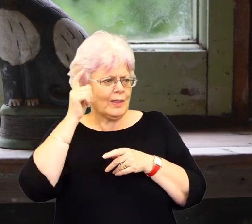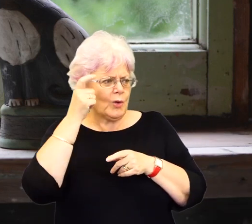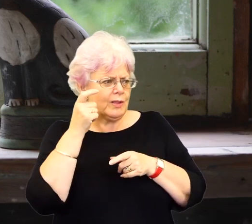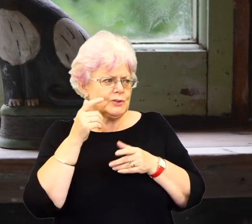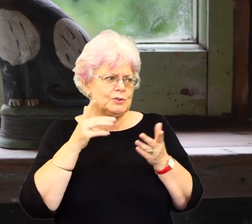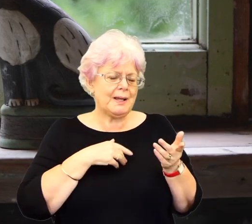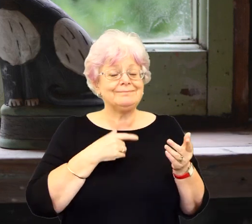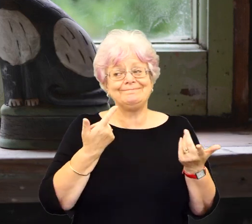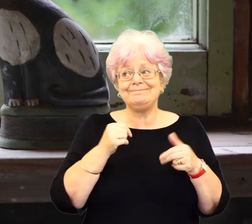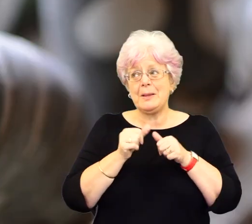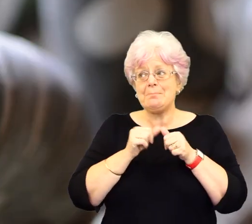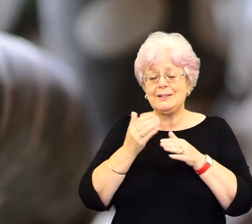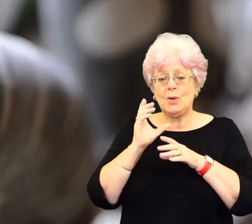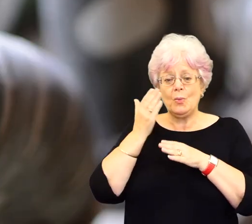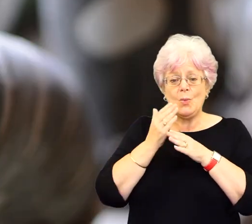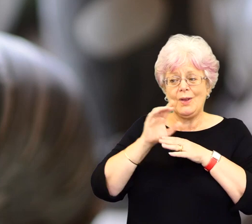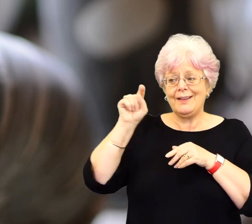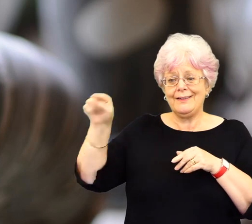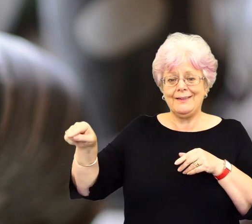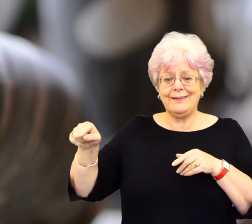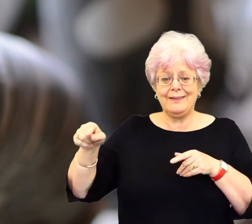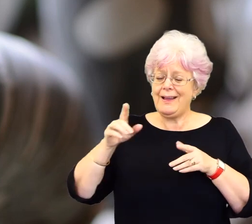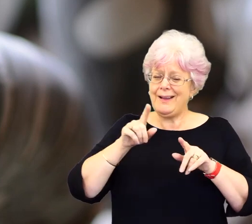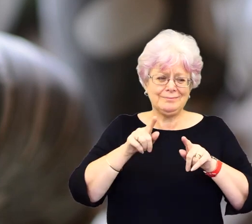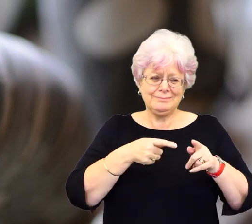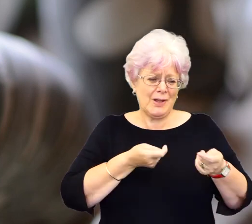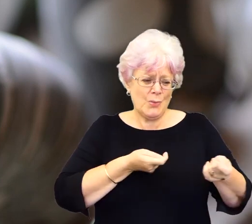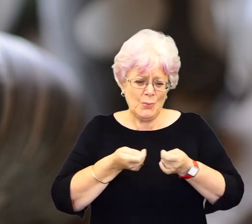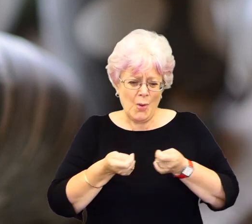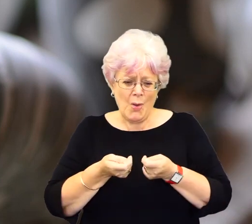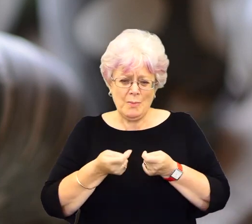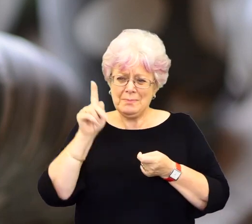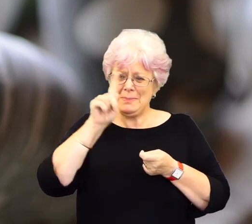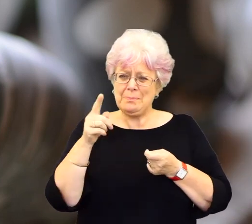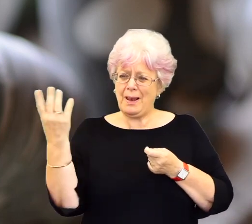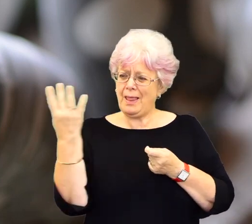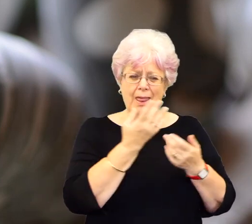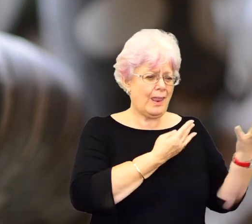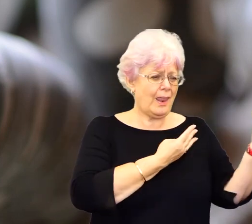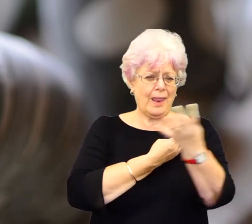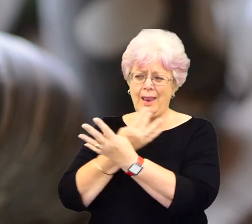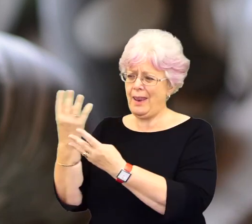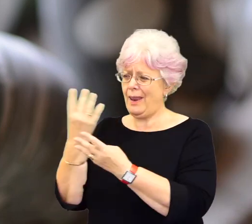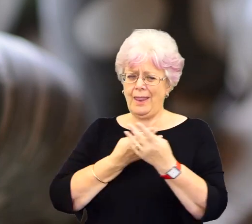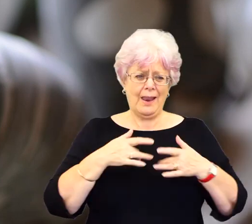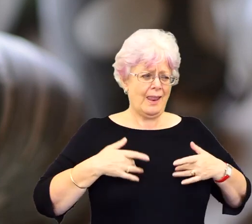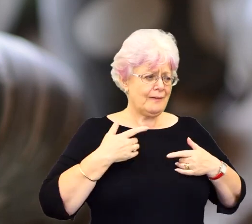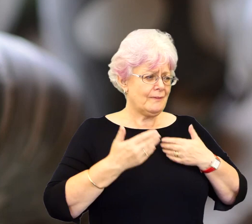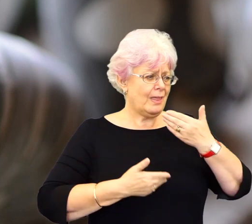wasn't I working in the college? I think they twigged that to this. I couldn't, I couldn't cope with all these people walking by, and life going on.